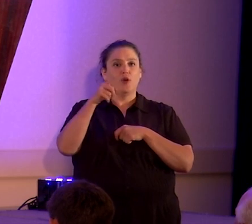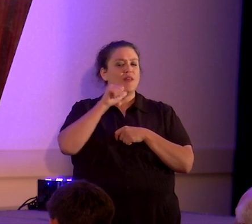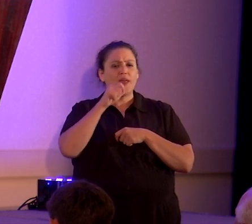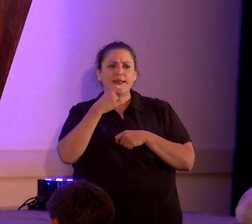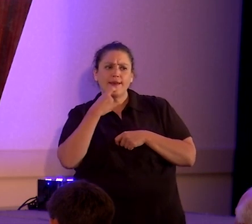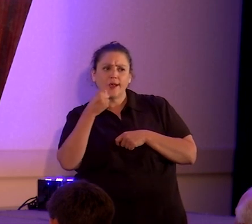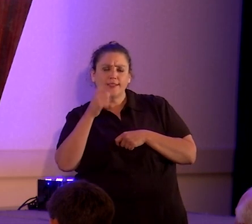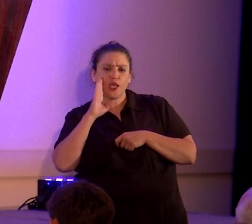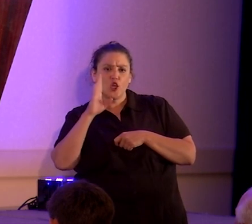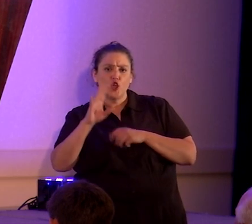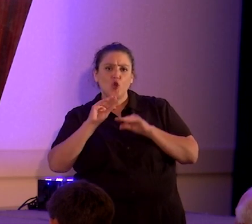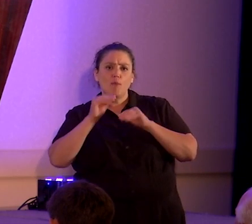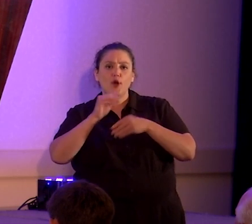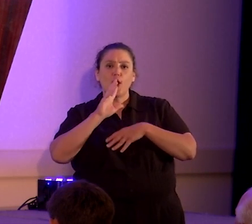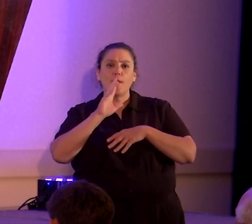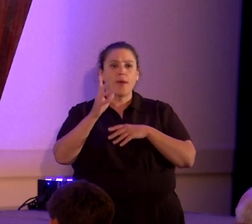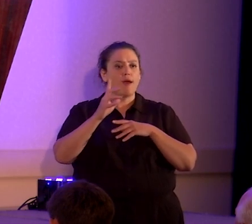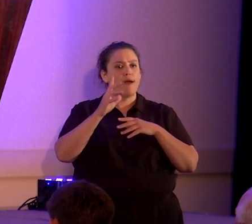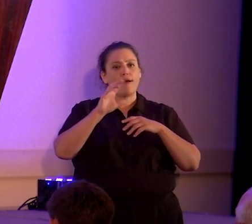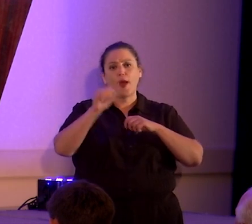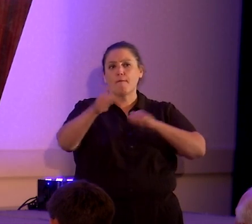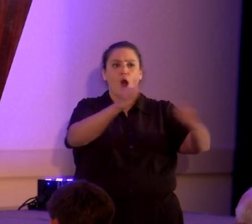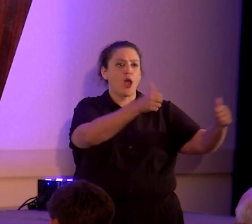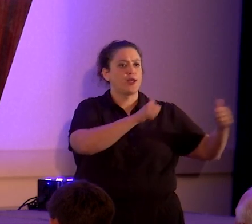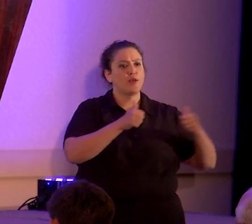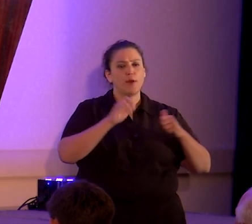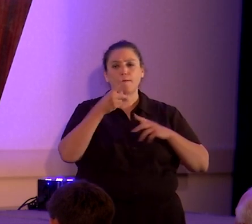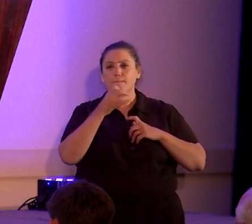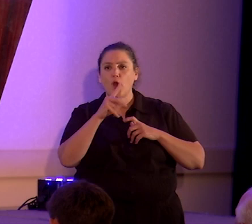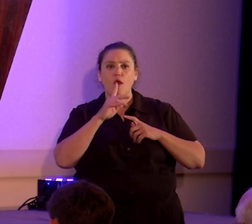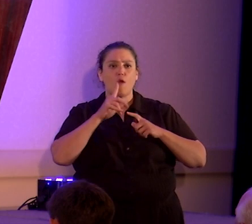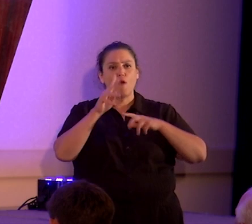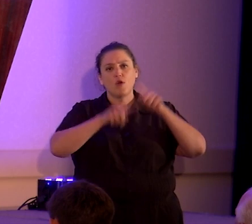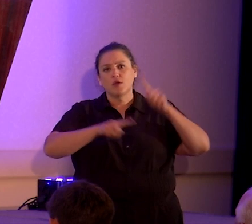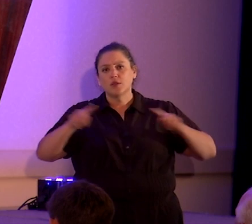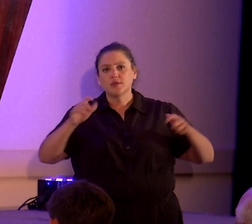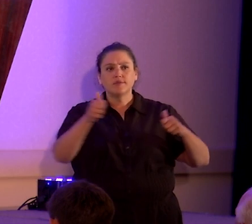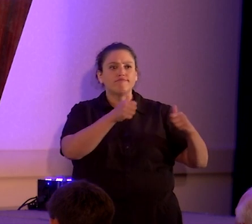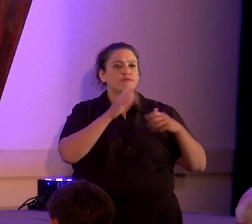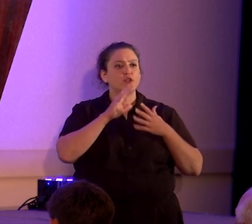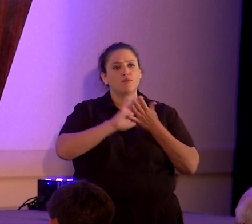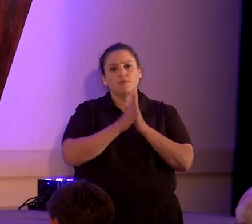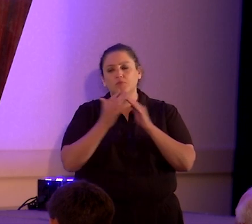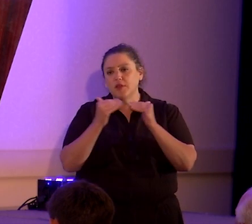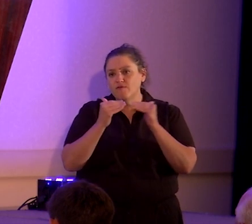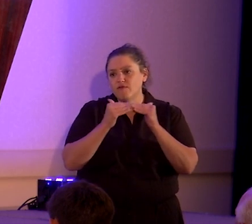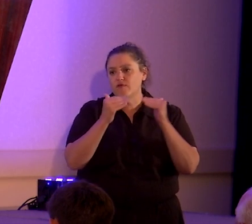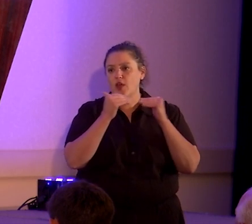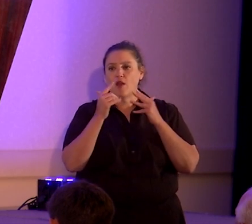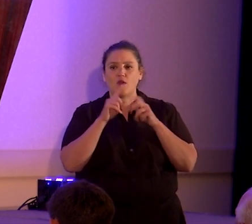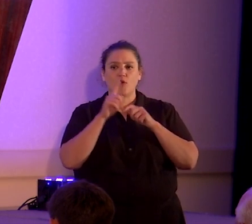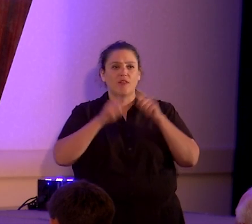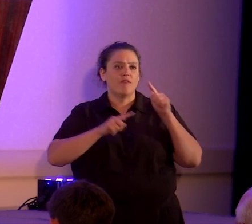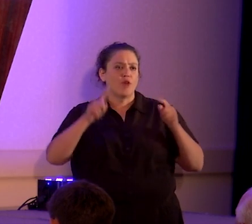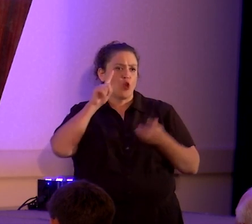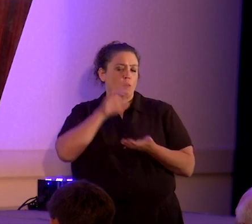put up a monument park or you will put up other monuments, an array of monuments to be fair, to be equal to various belief systems and other religions. They said